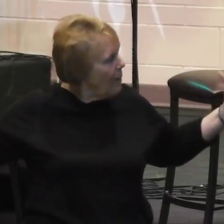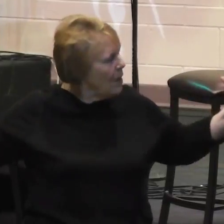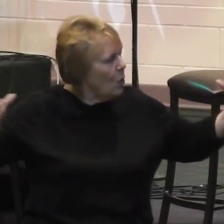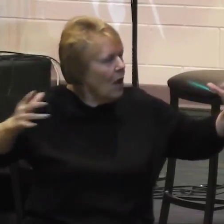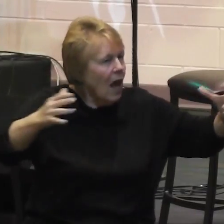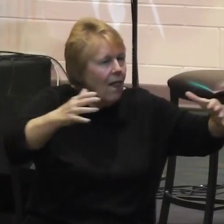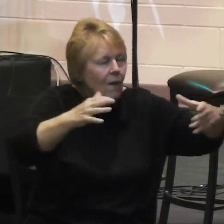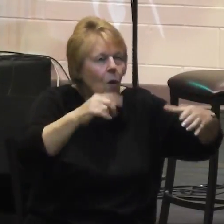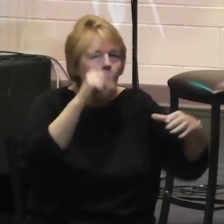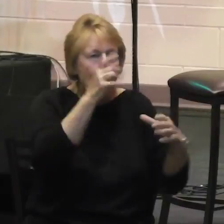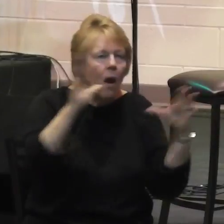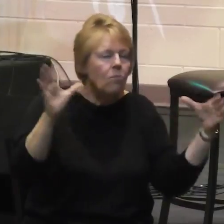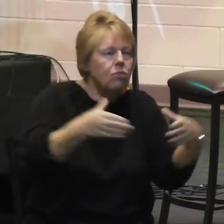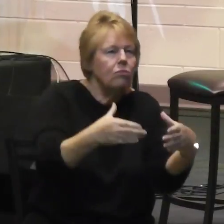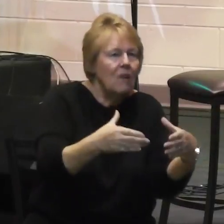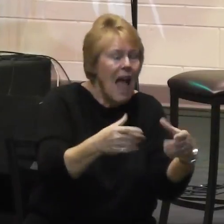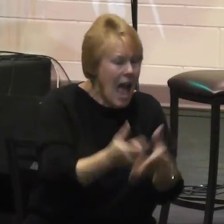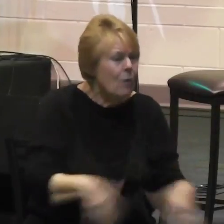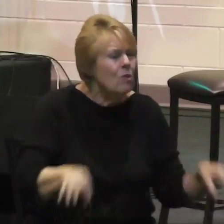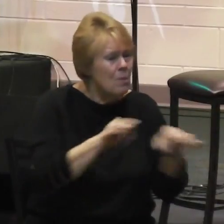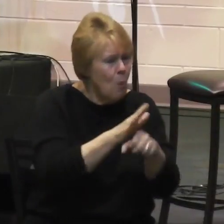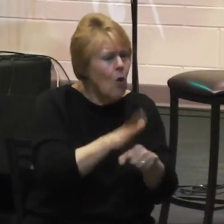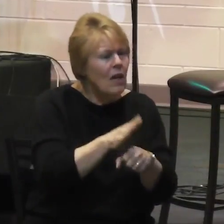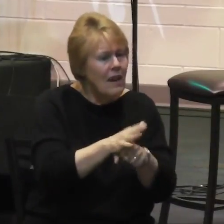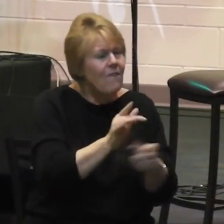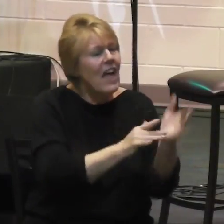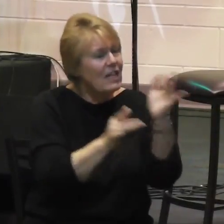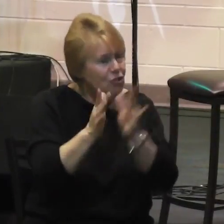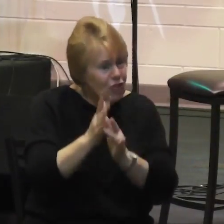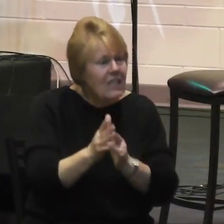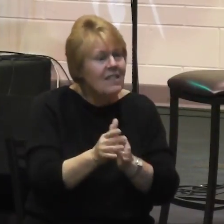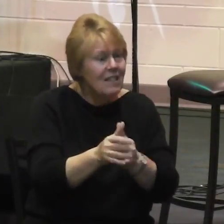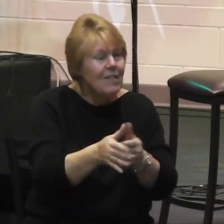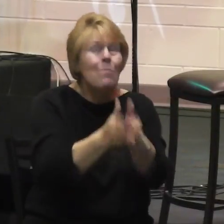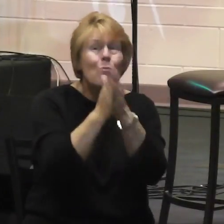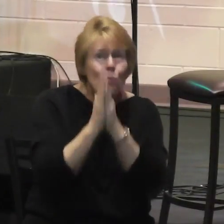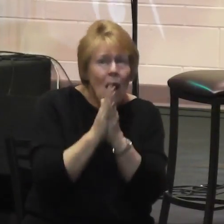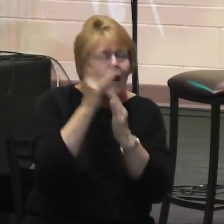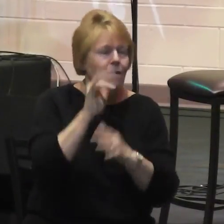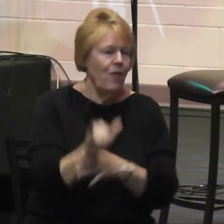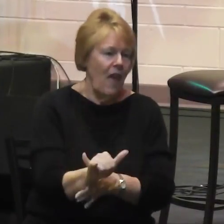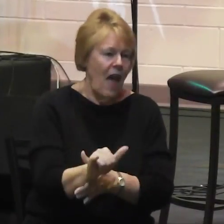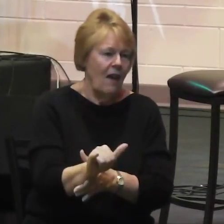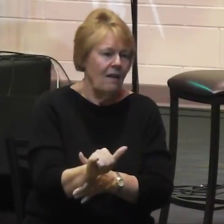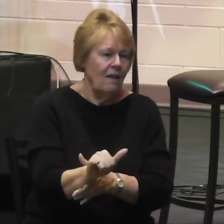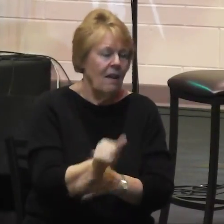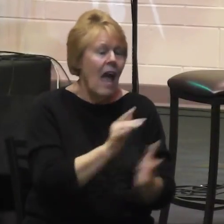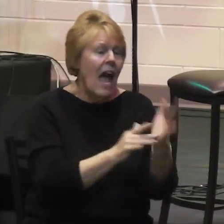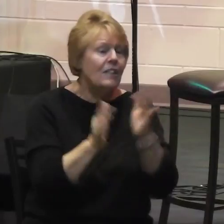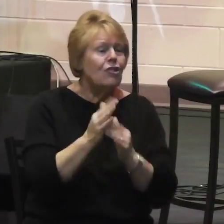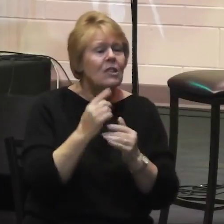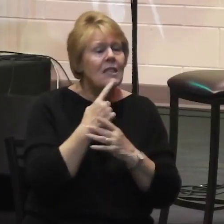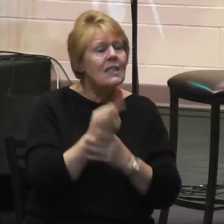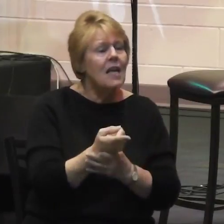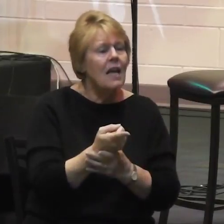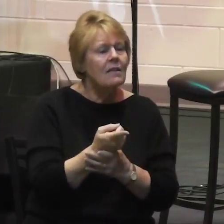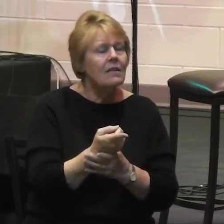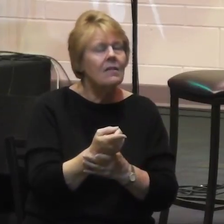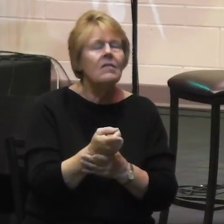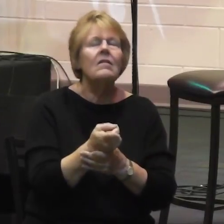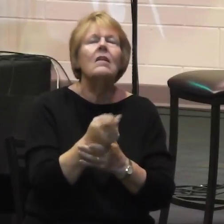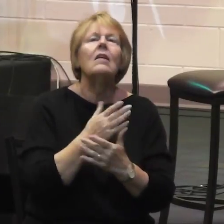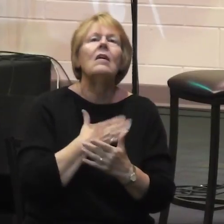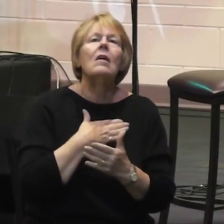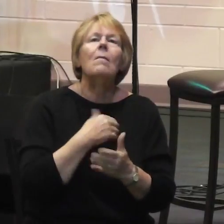thought to pray for unity. This is what he says in John chapter 17. My prayer is not